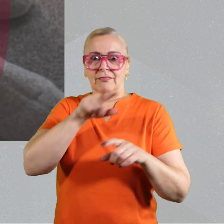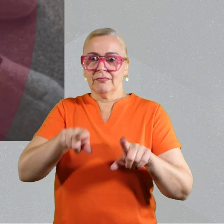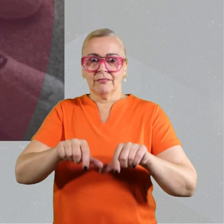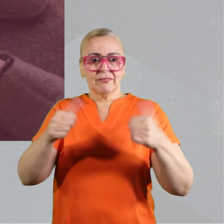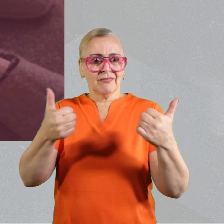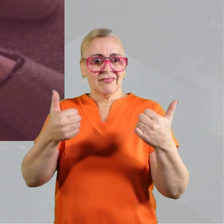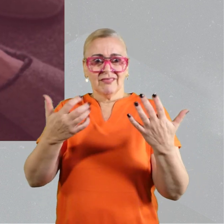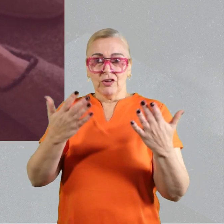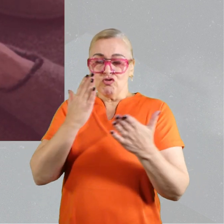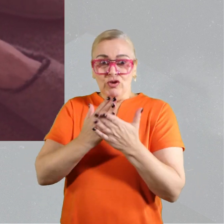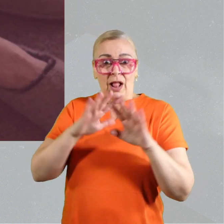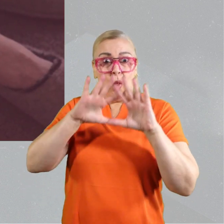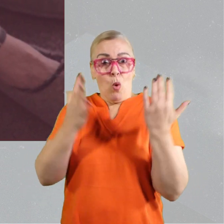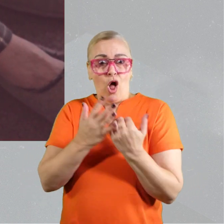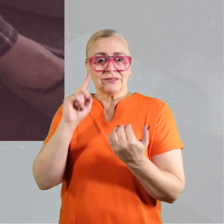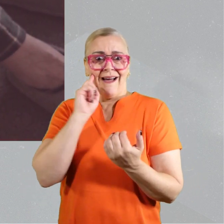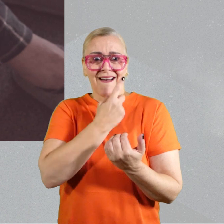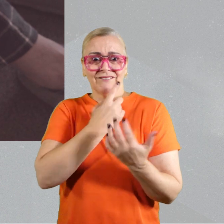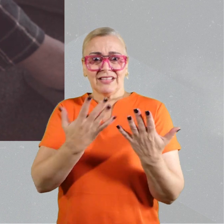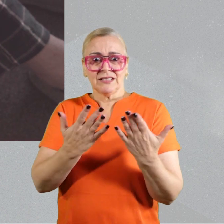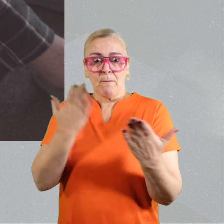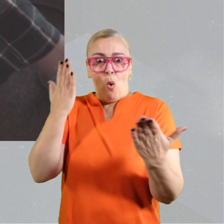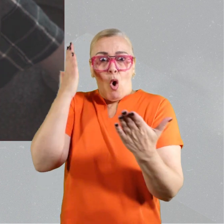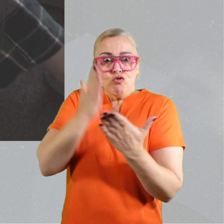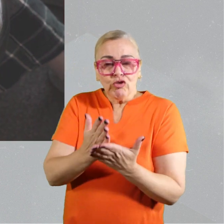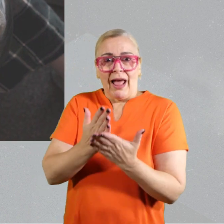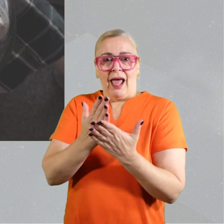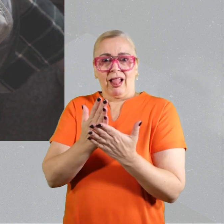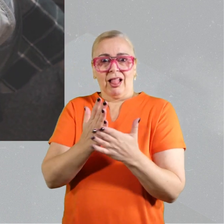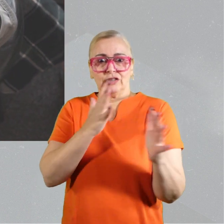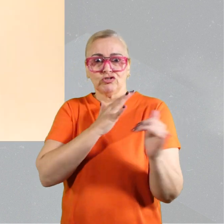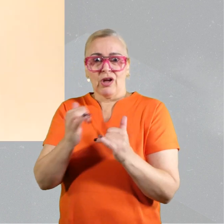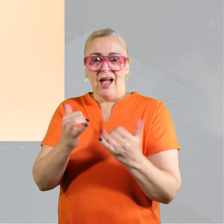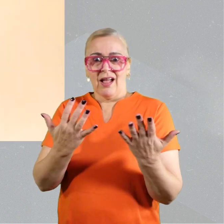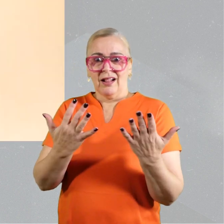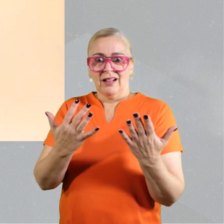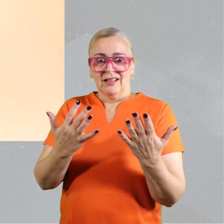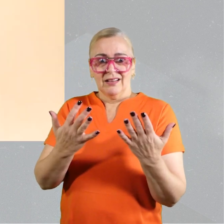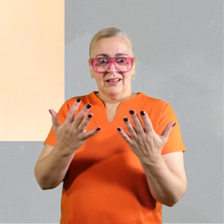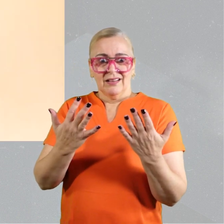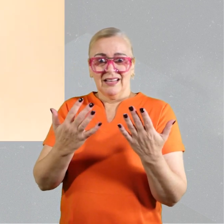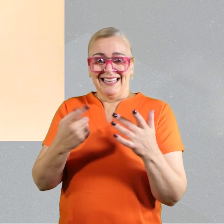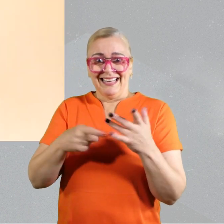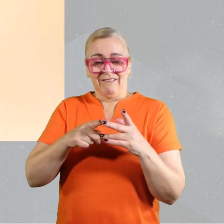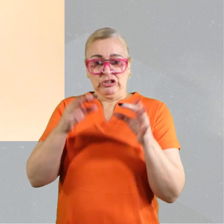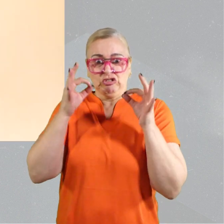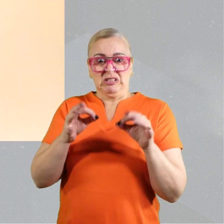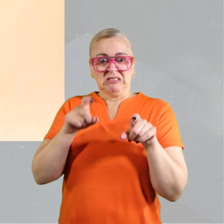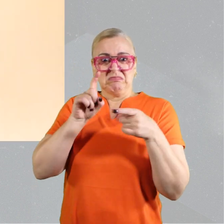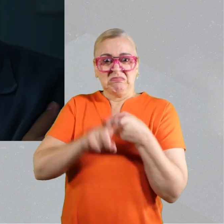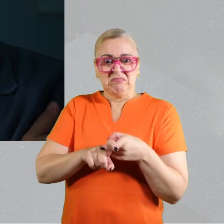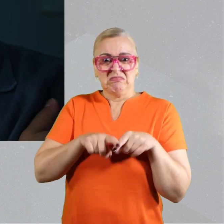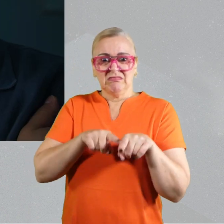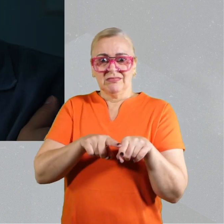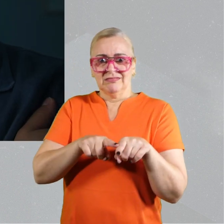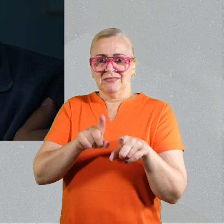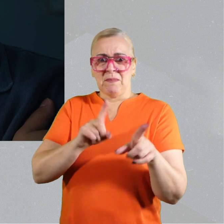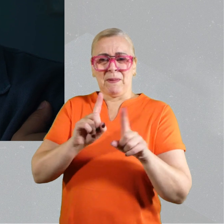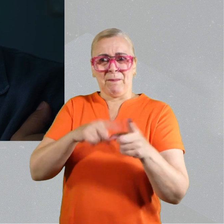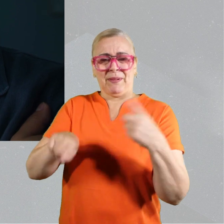decentralised clinical trial approaches because I was interested in real world evidence, so more pragmatic trials. Because we see if you have